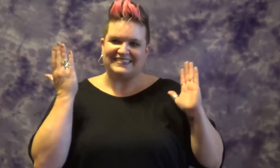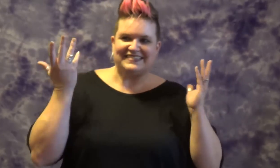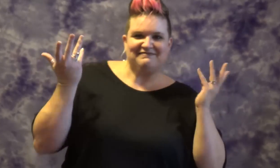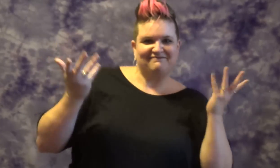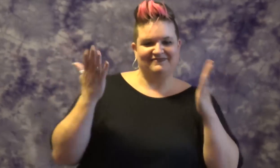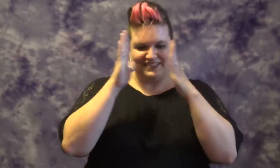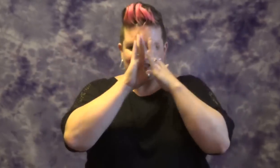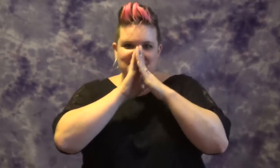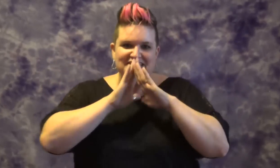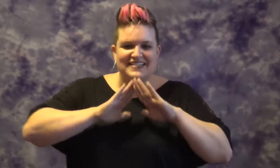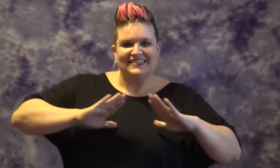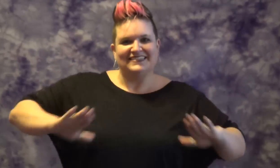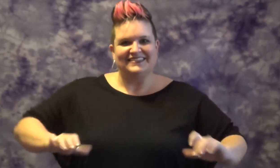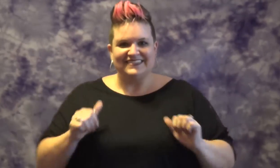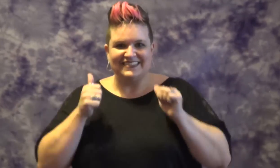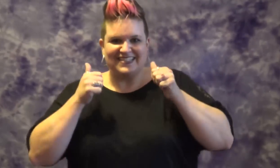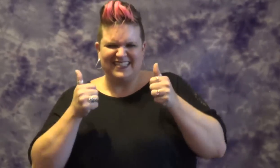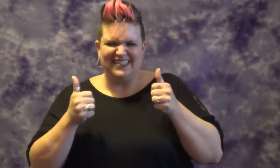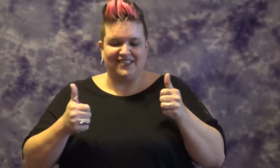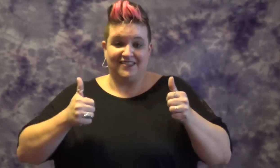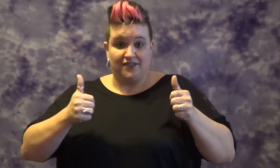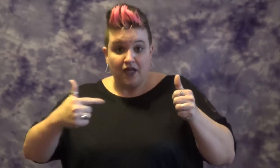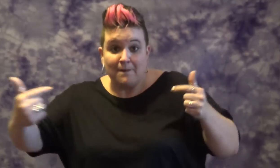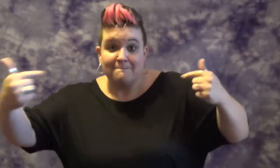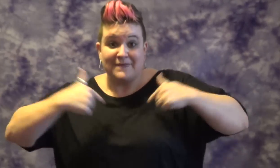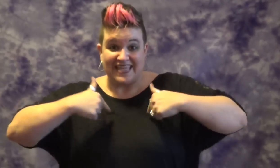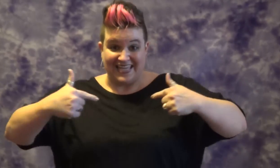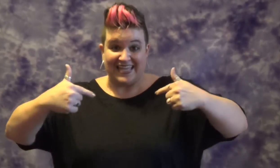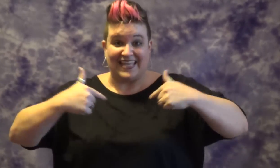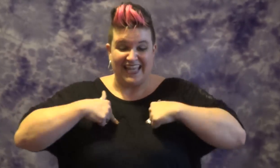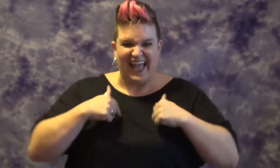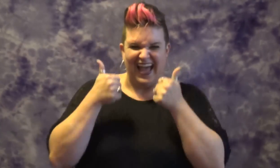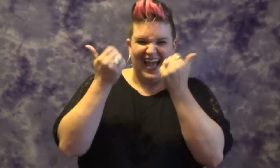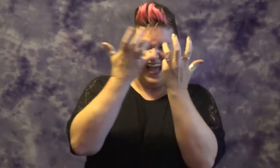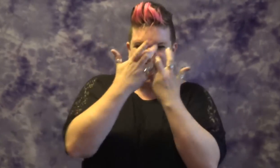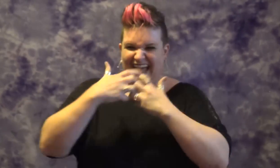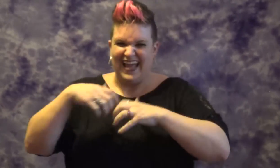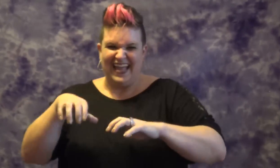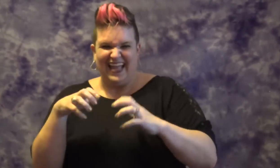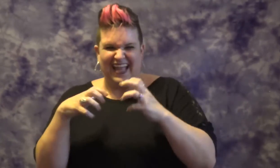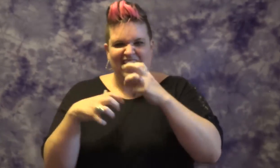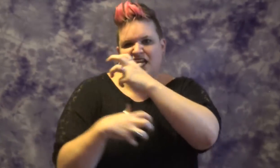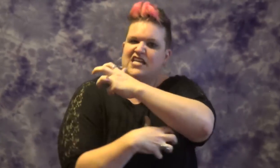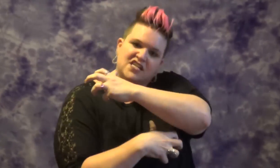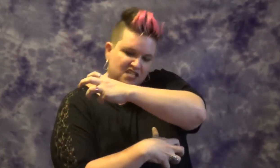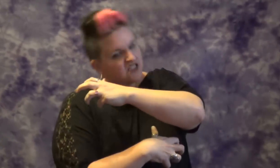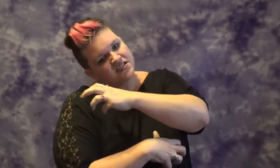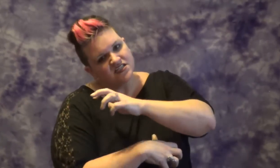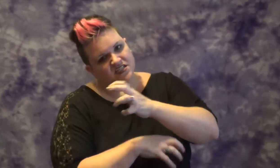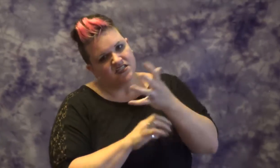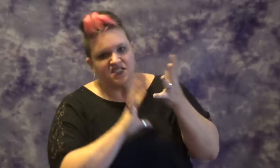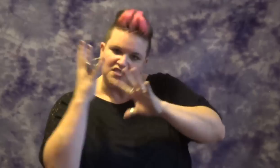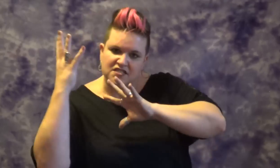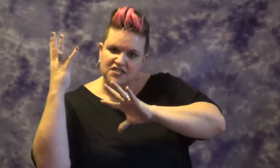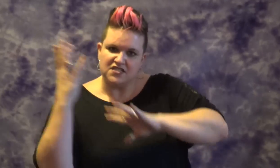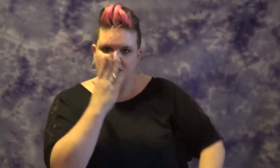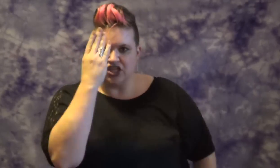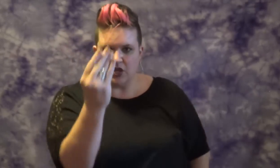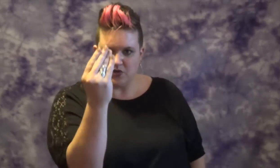I'm not quite as low. I thought you should know.